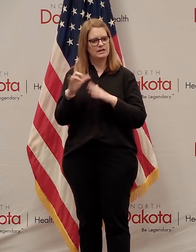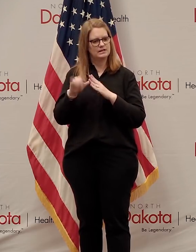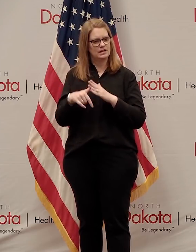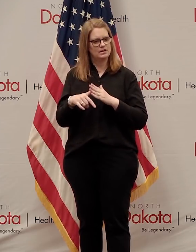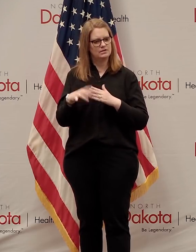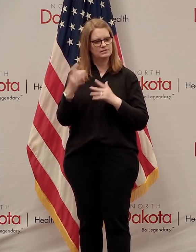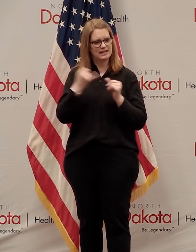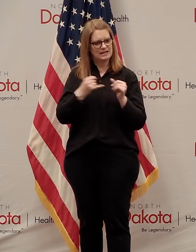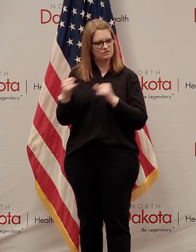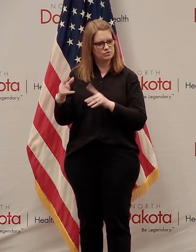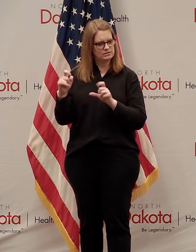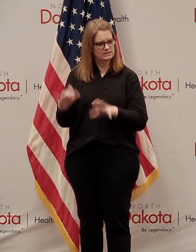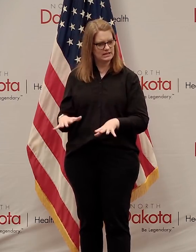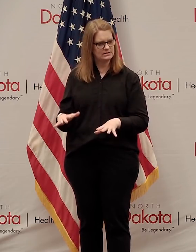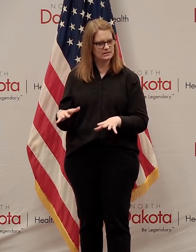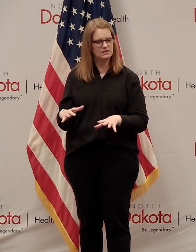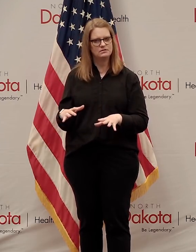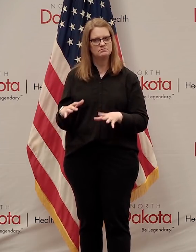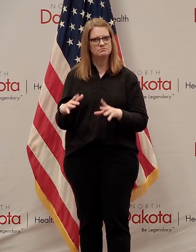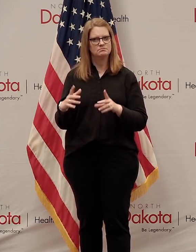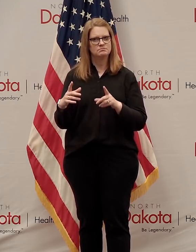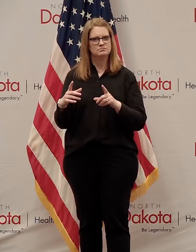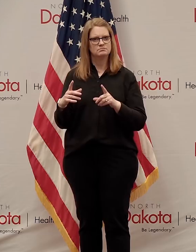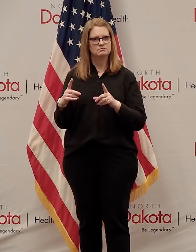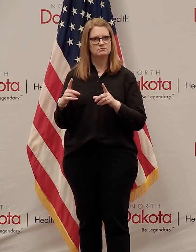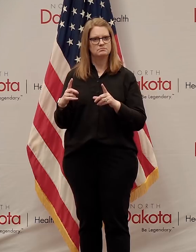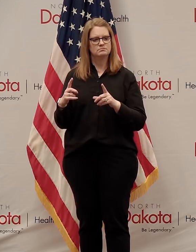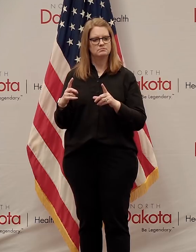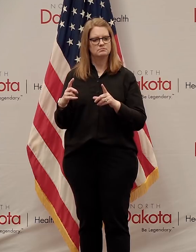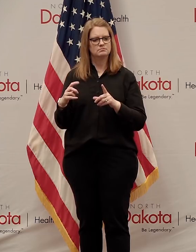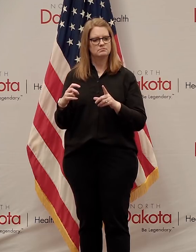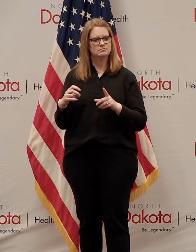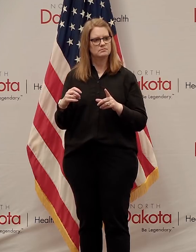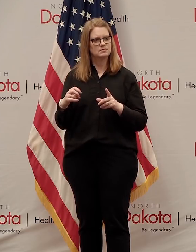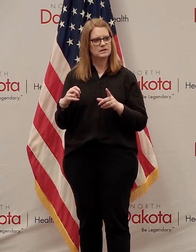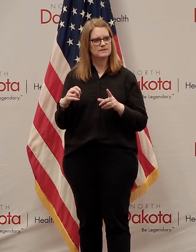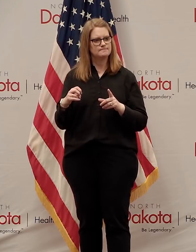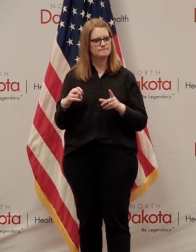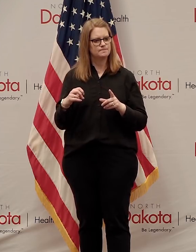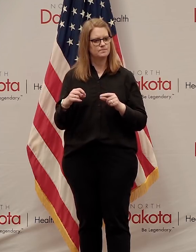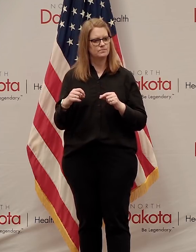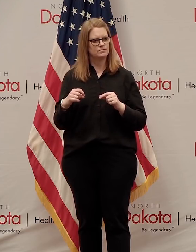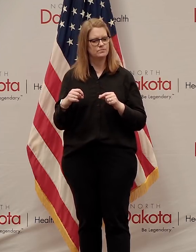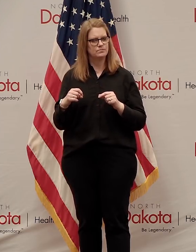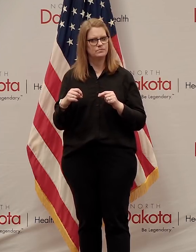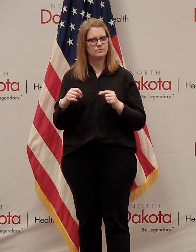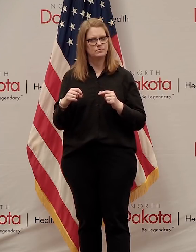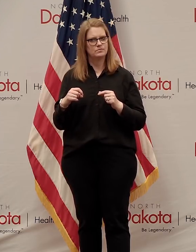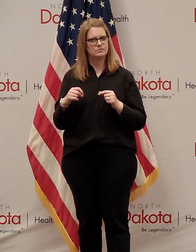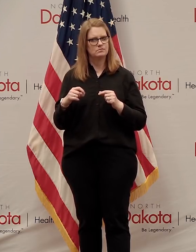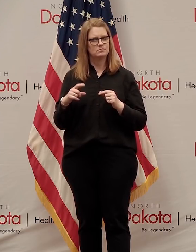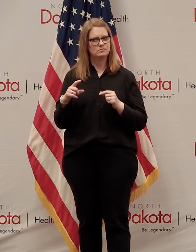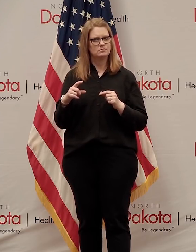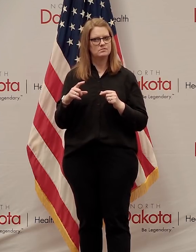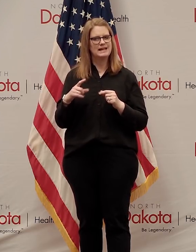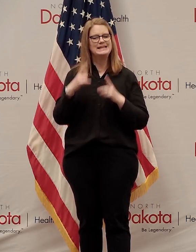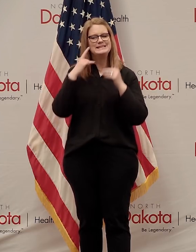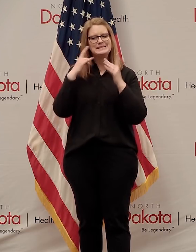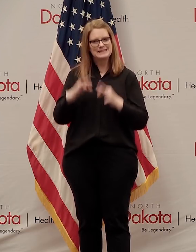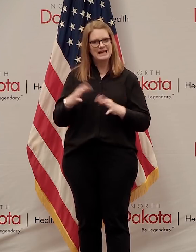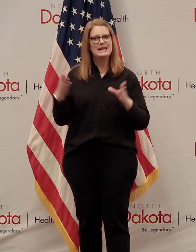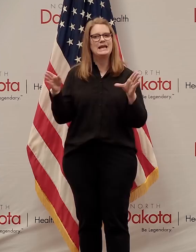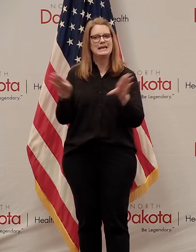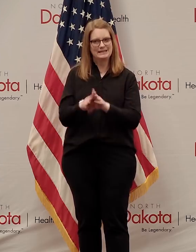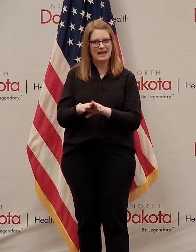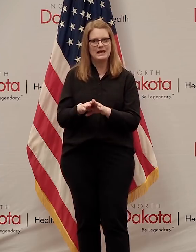tested. We see follow-up. So then on, they chose again to close the